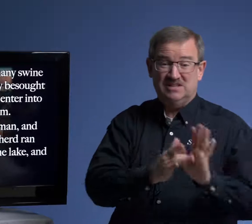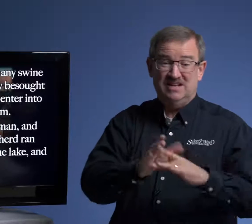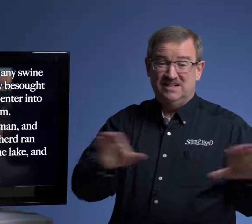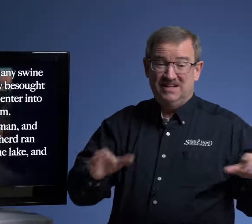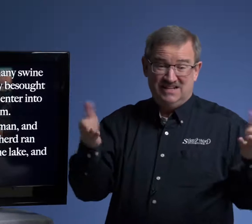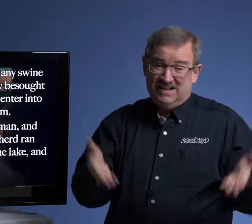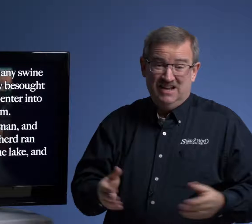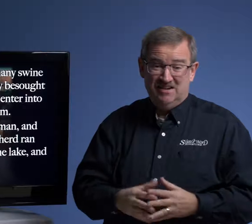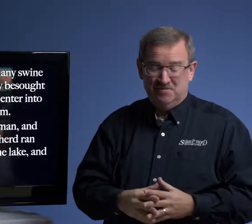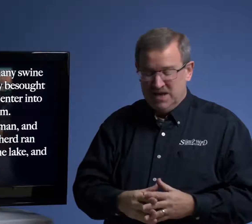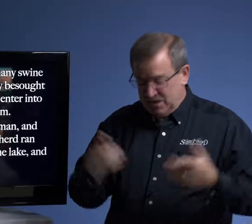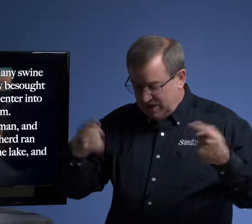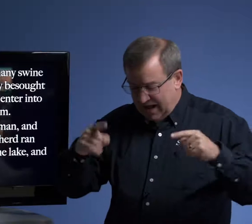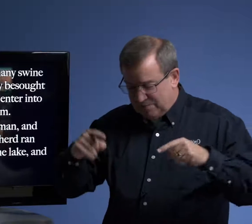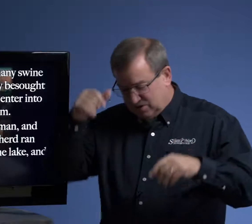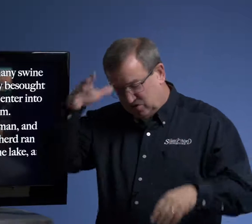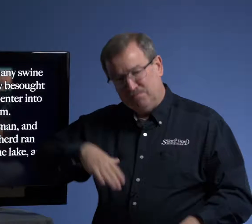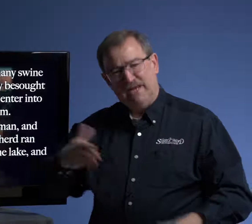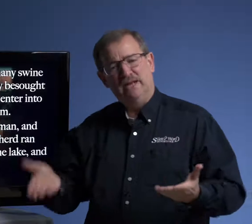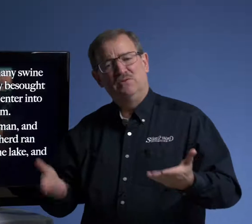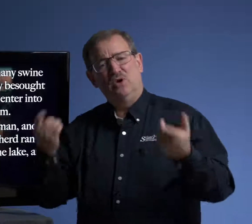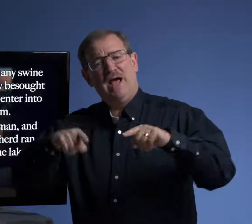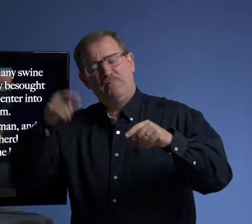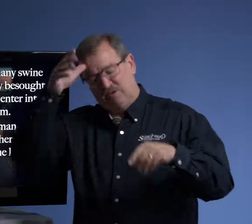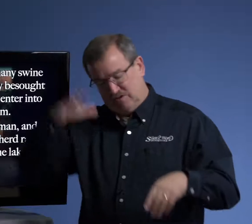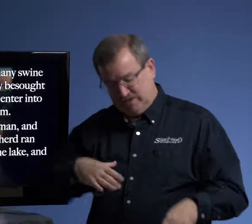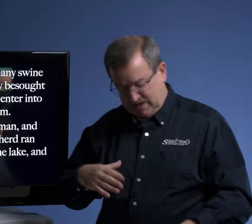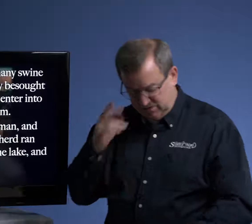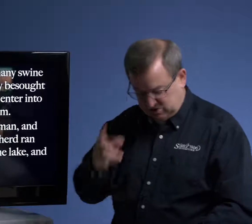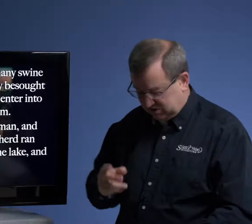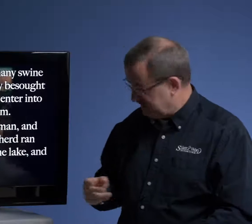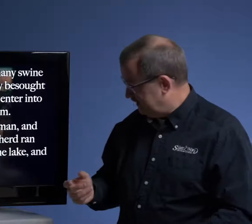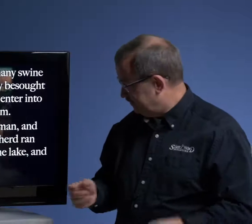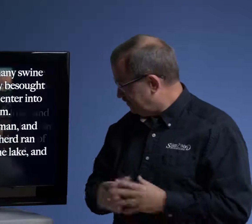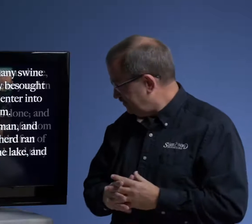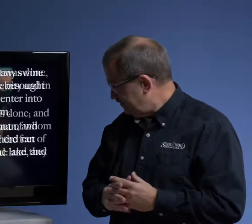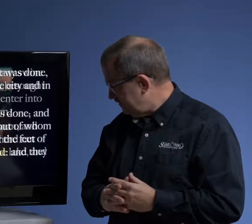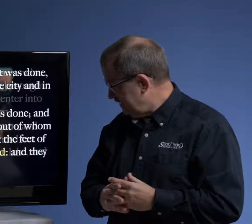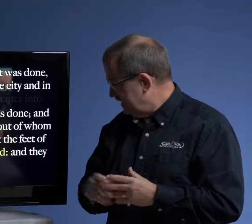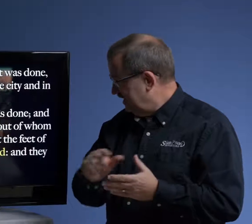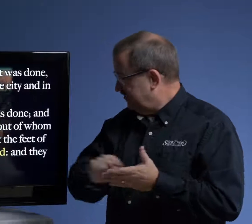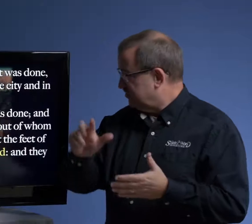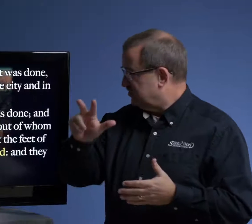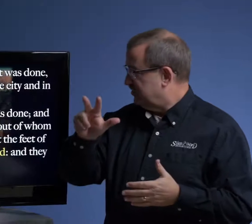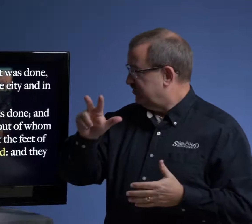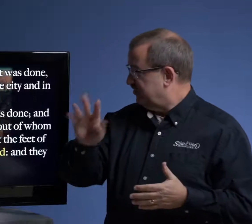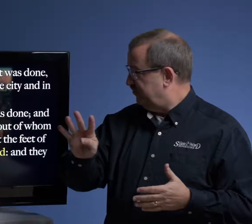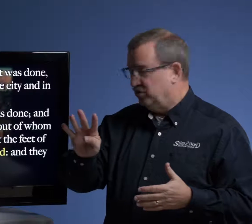did here. What happened to the man? What happened to the man? I want you to see verses 34